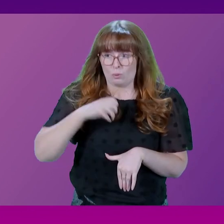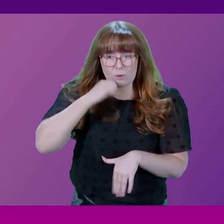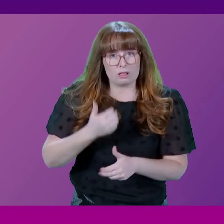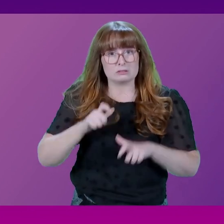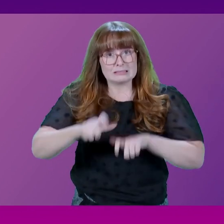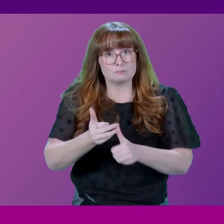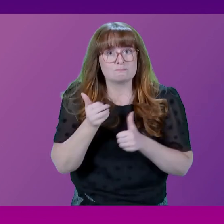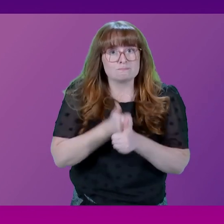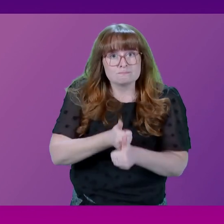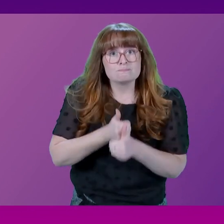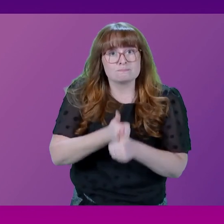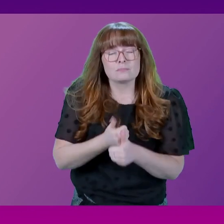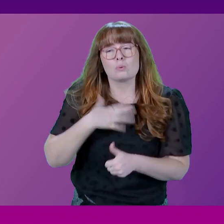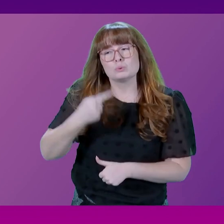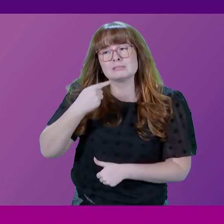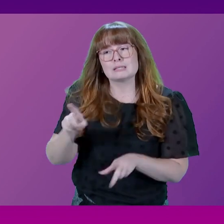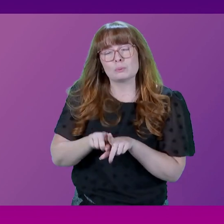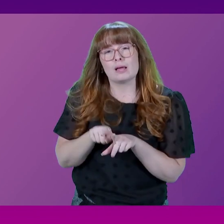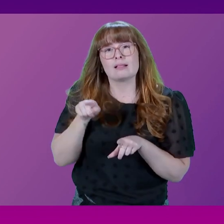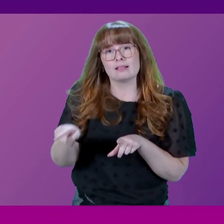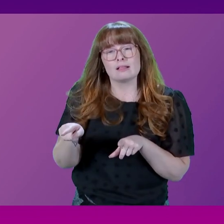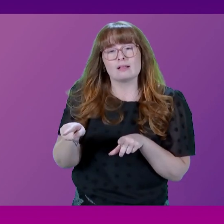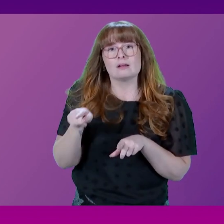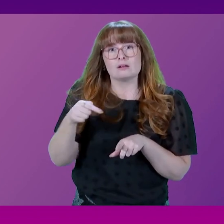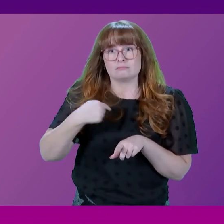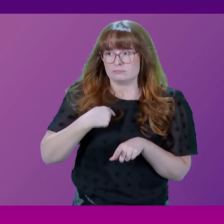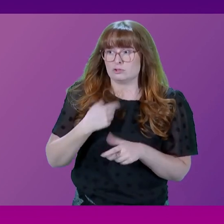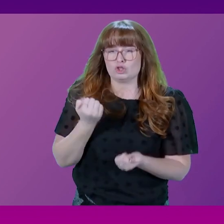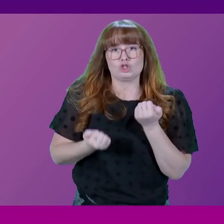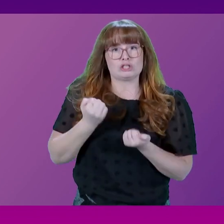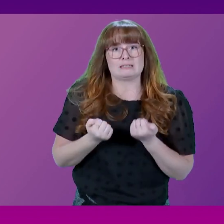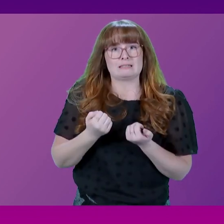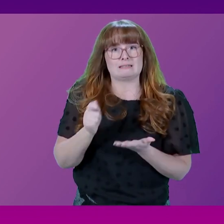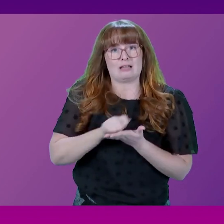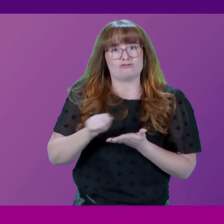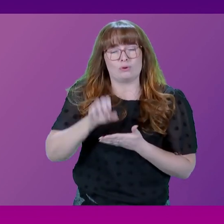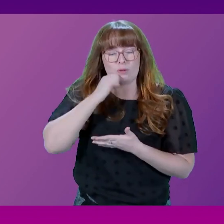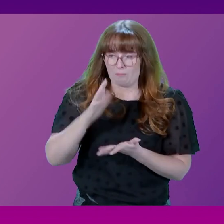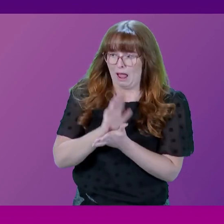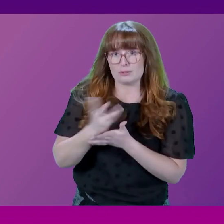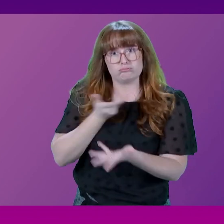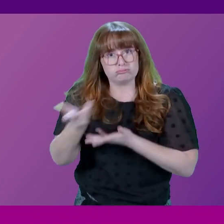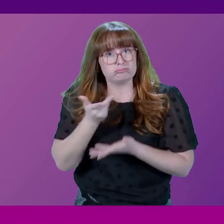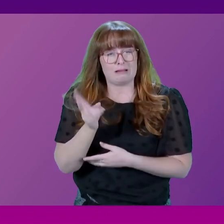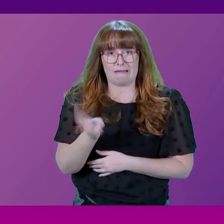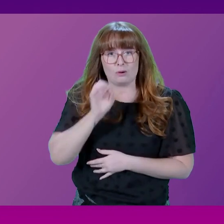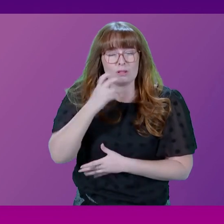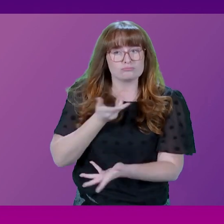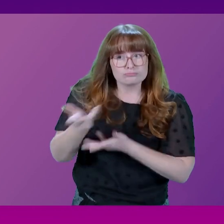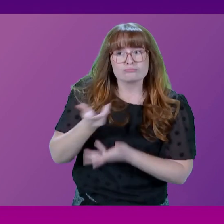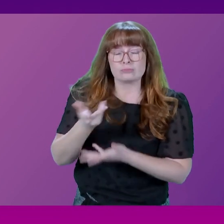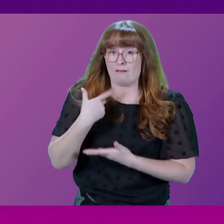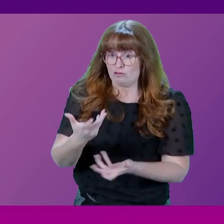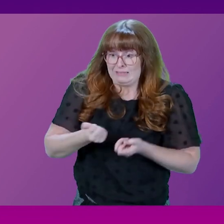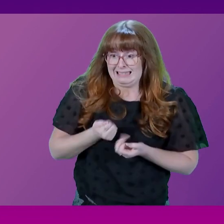interventions. What I would say to Polly McNeil is, of course, the Justice Secretary will be more than happy to continue the conversation with Polly Mc Neil. We have received that report. It is really